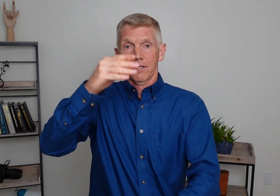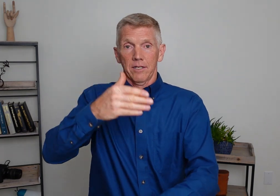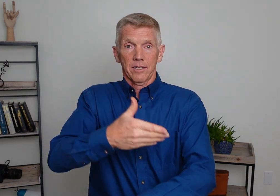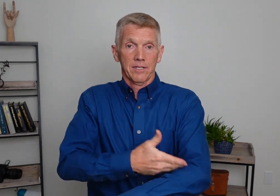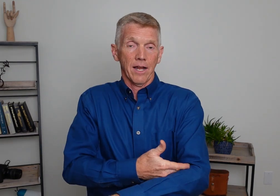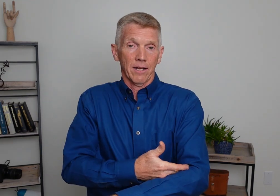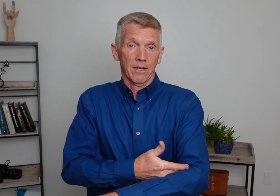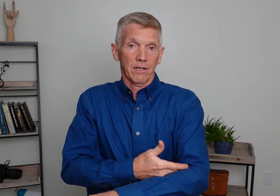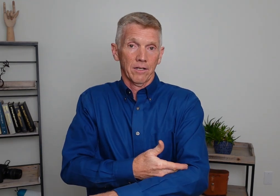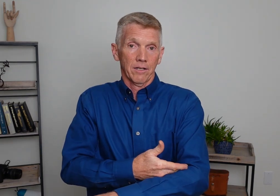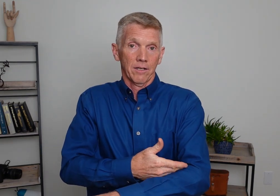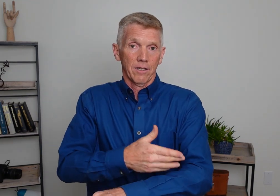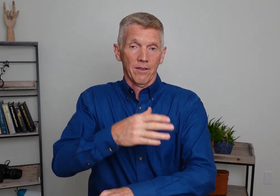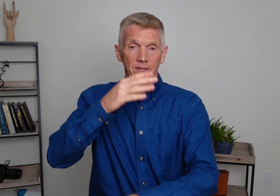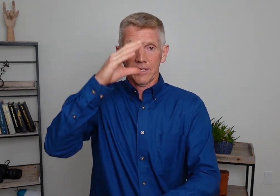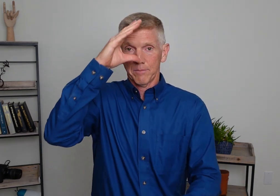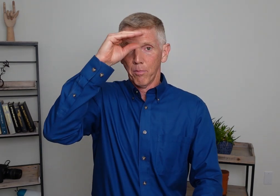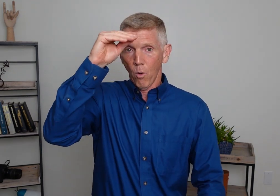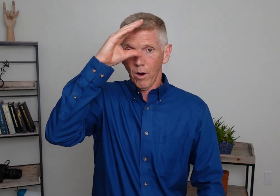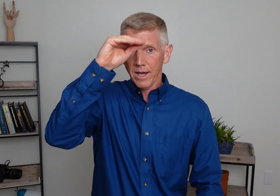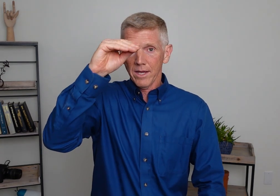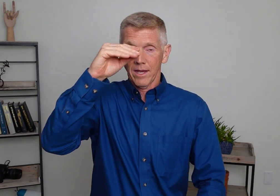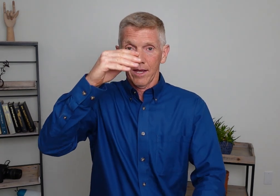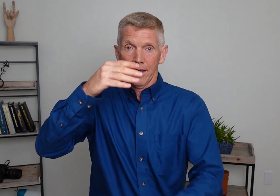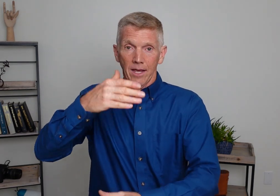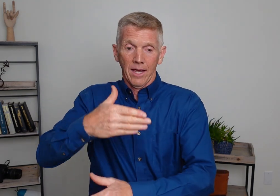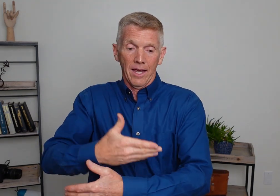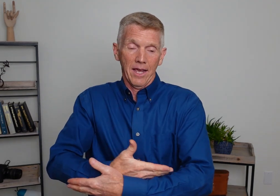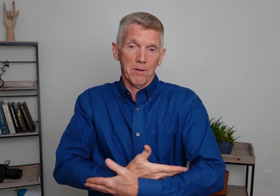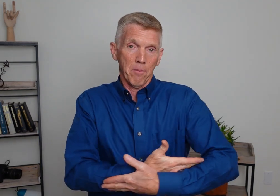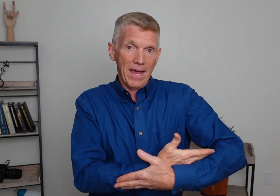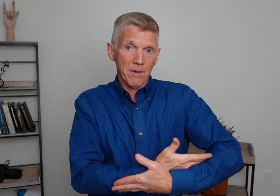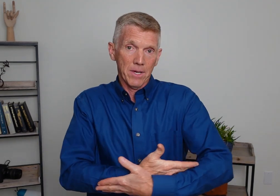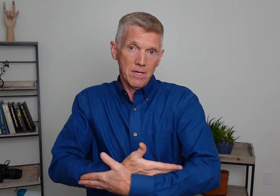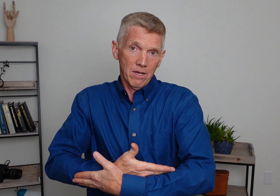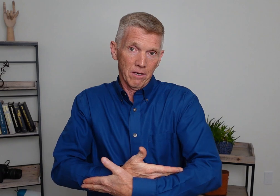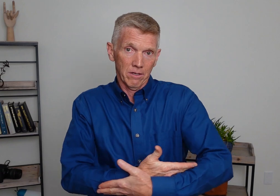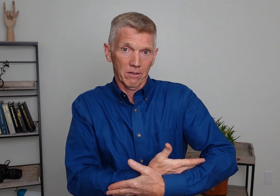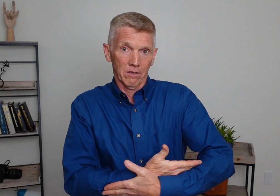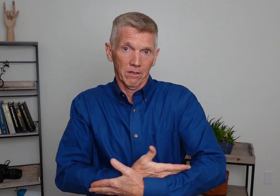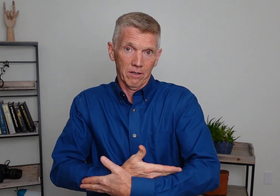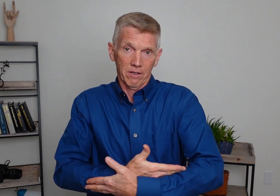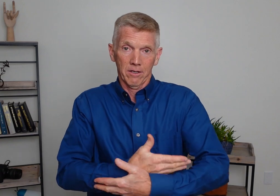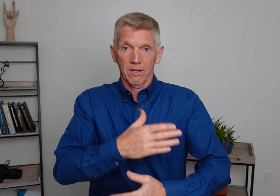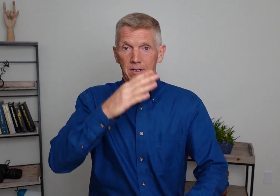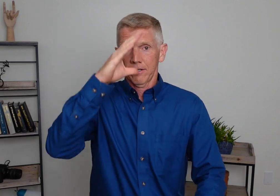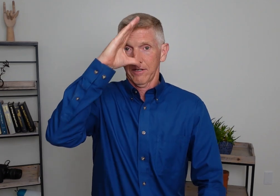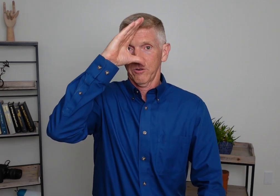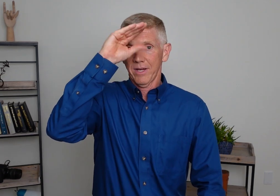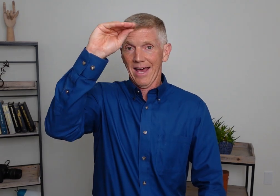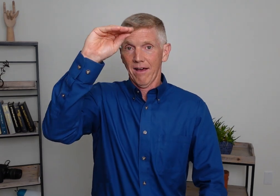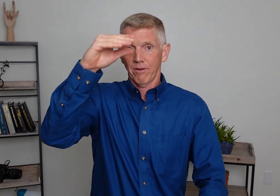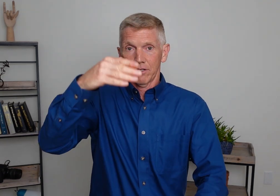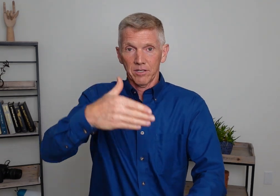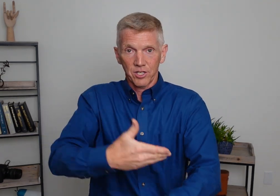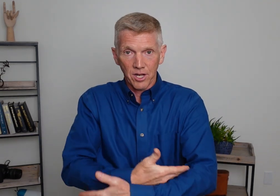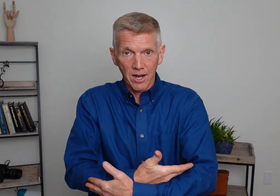Son. This is boy and baby. So we have son.